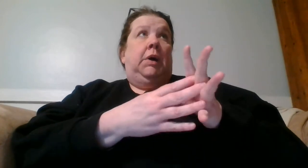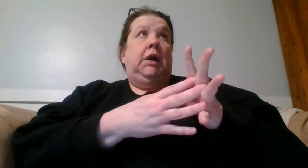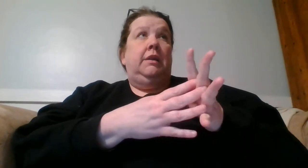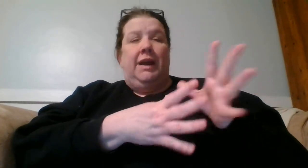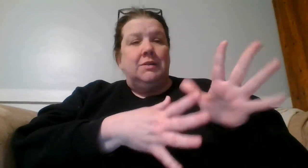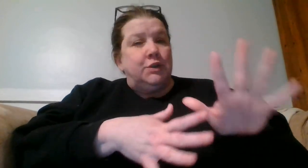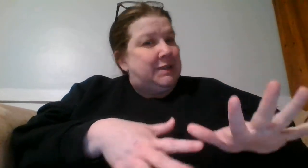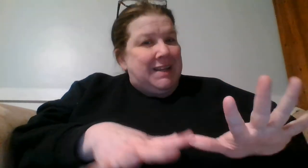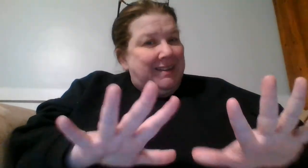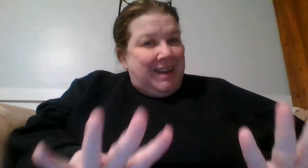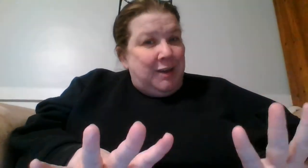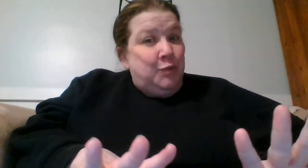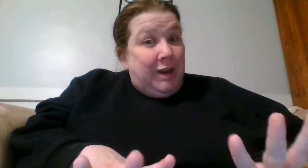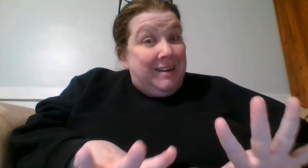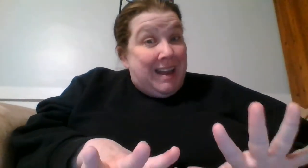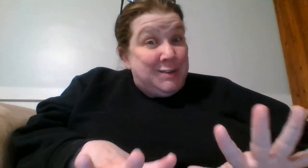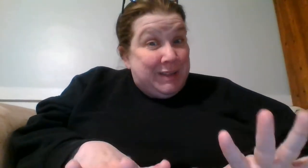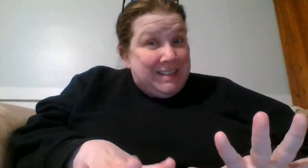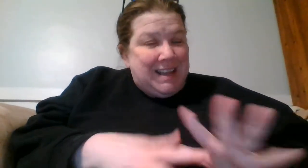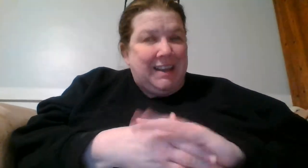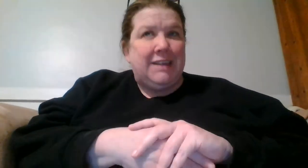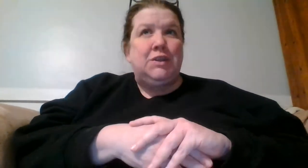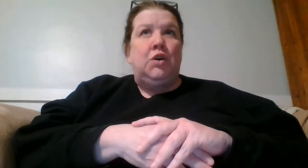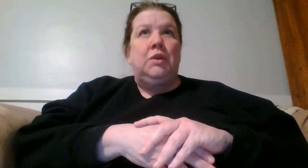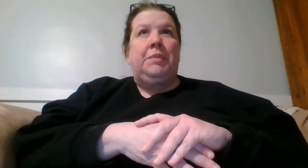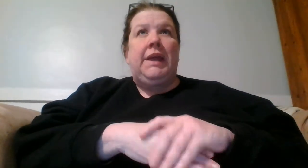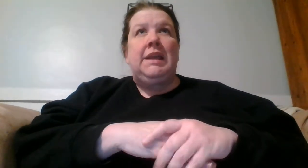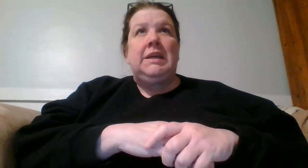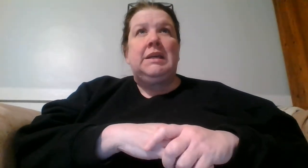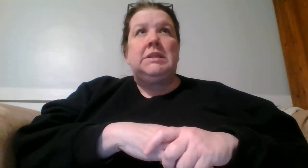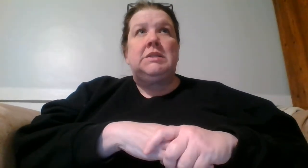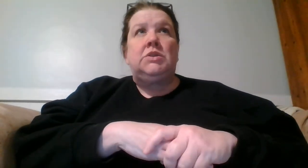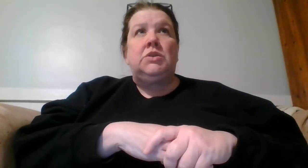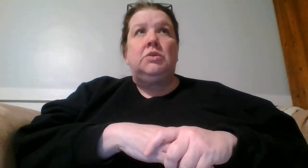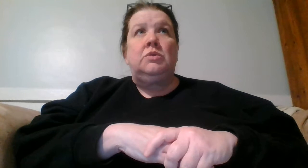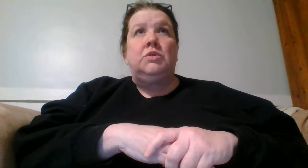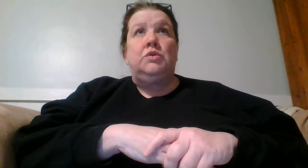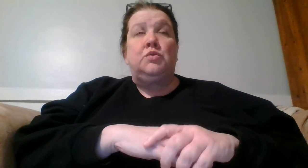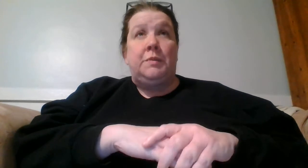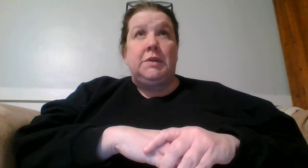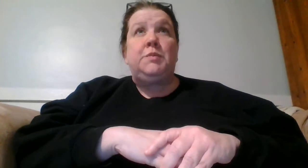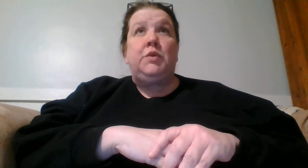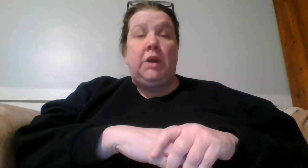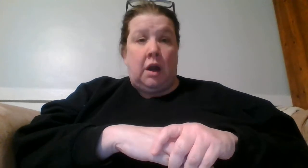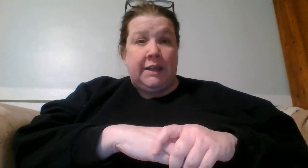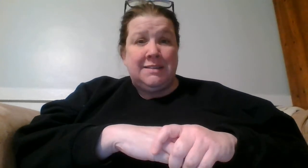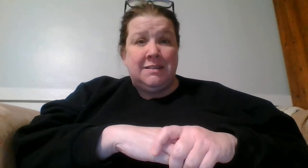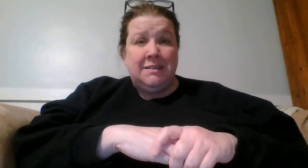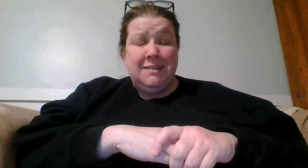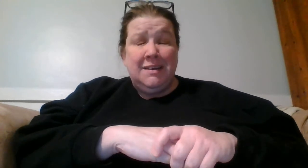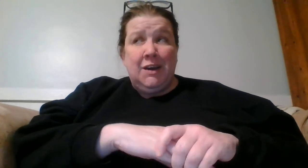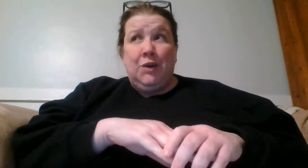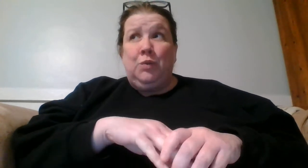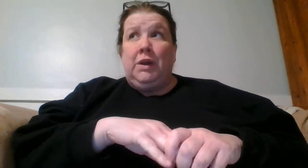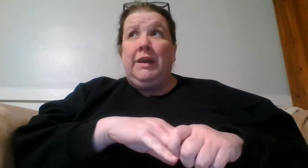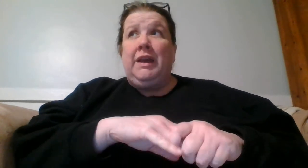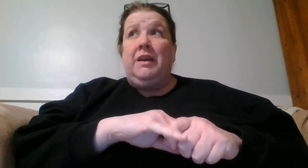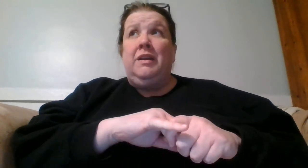They also do a 10k. We are not doing the 10k. So the plan is to do Swim to the Moon in August. We'll hit